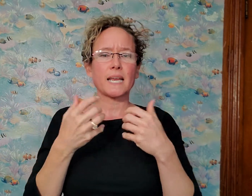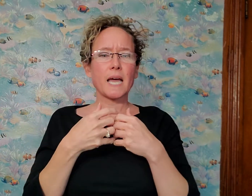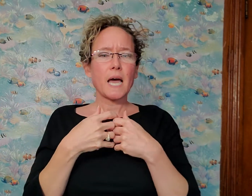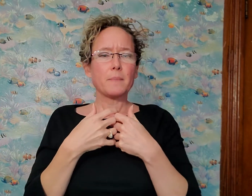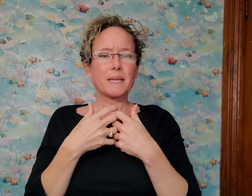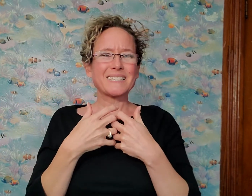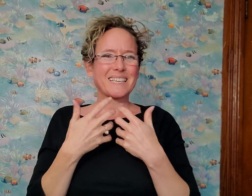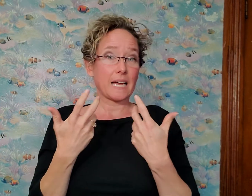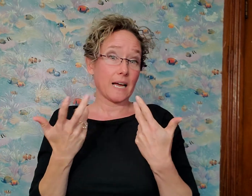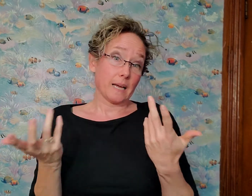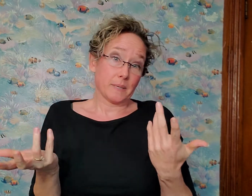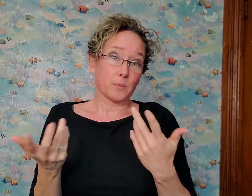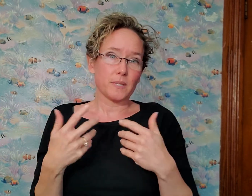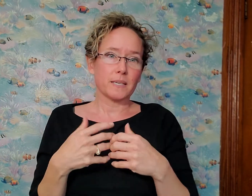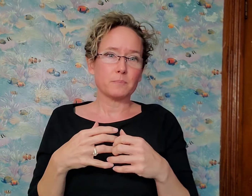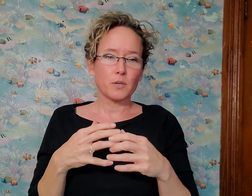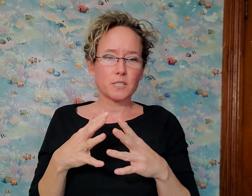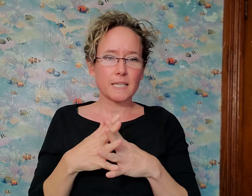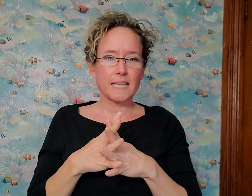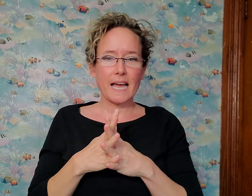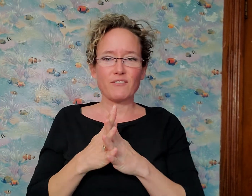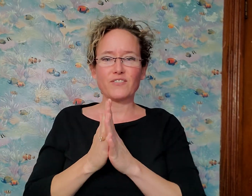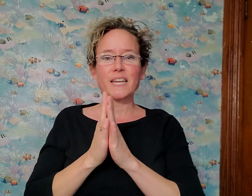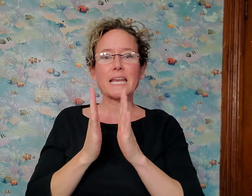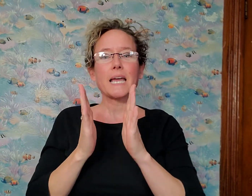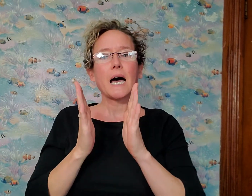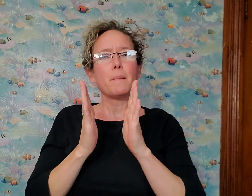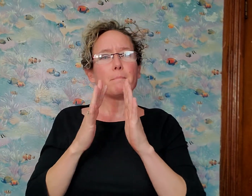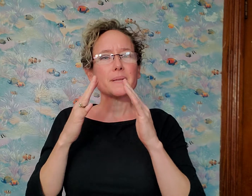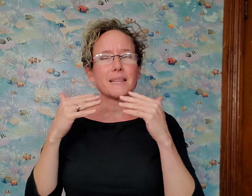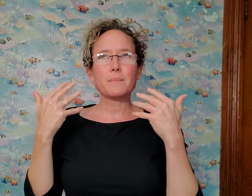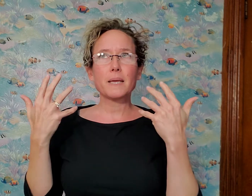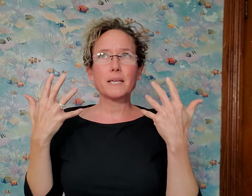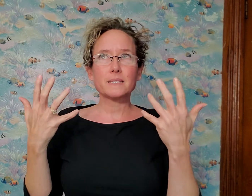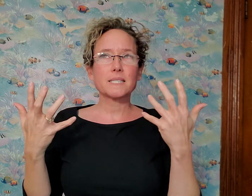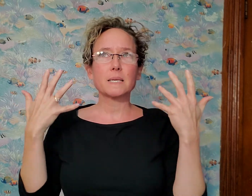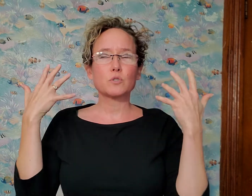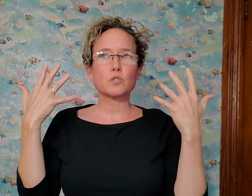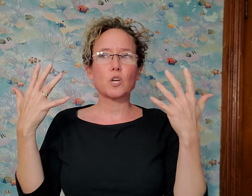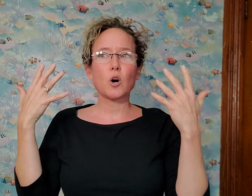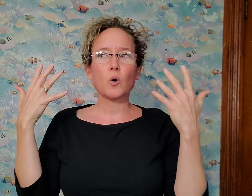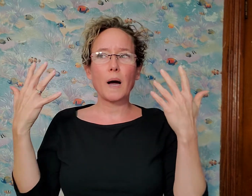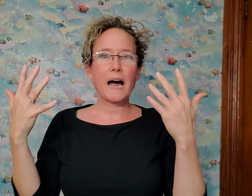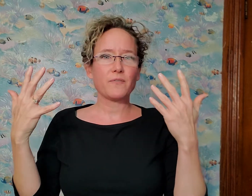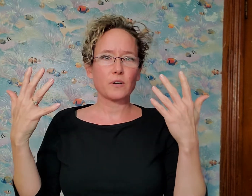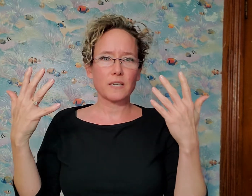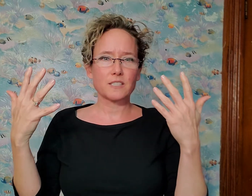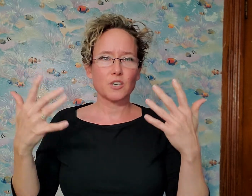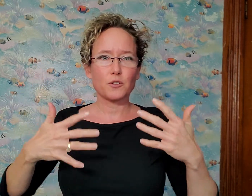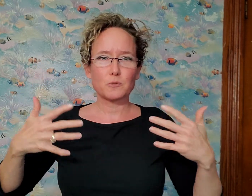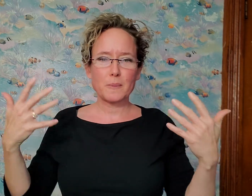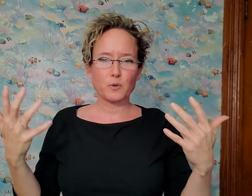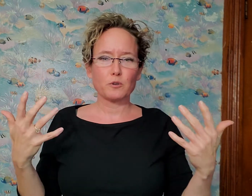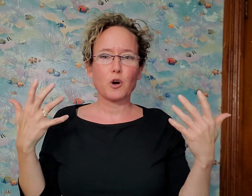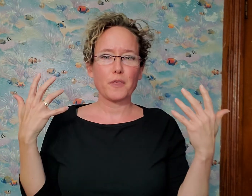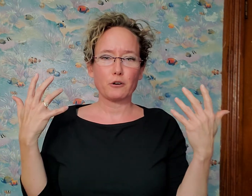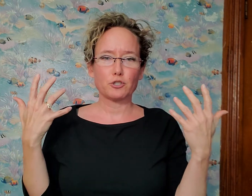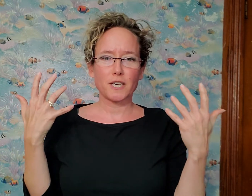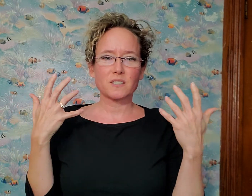because I'm not really personally that funny, but they make it seem so effortless. You know, there's people you know that are just